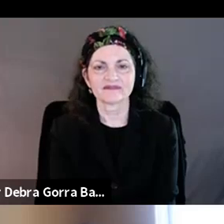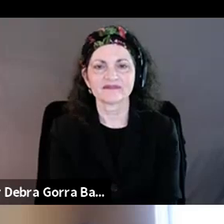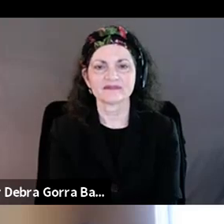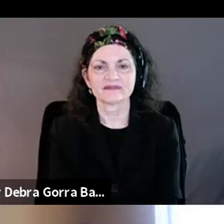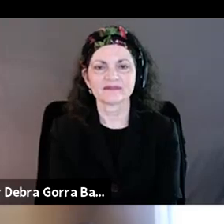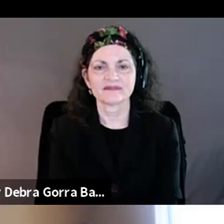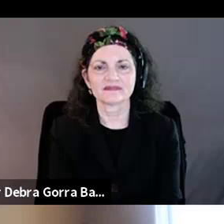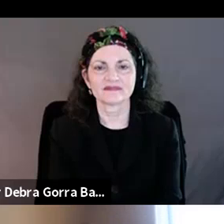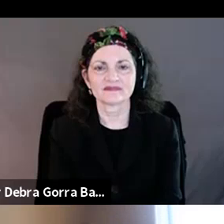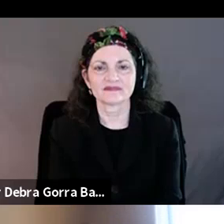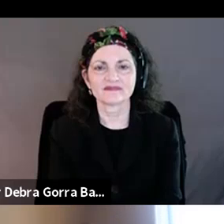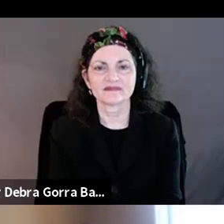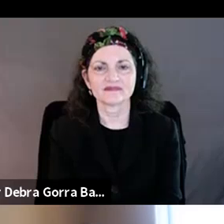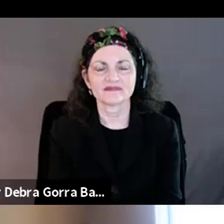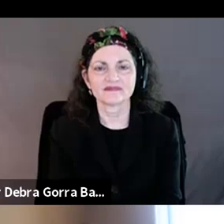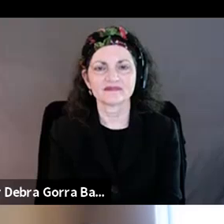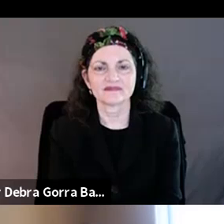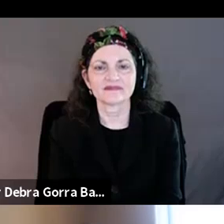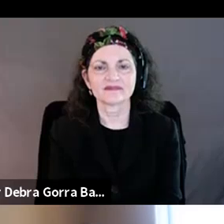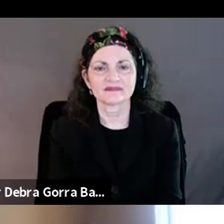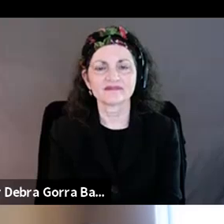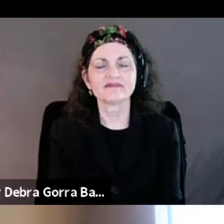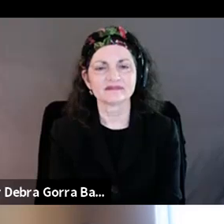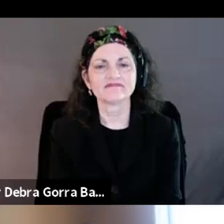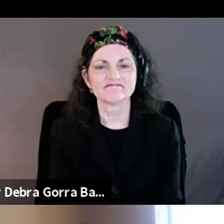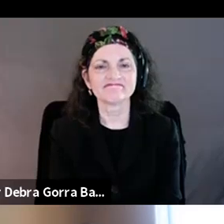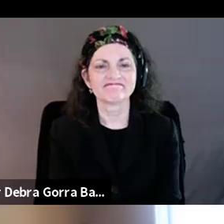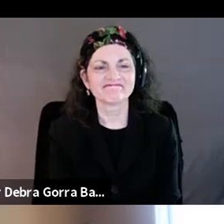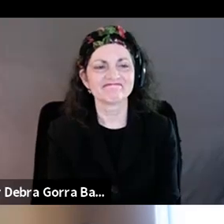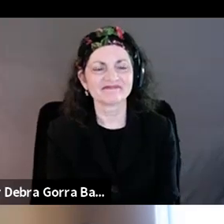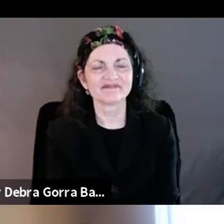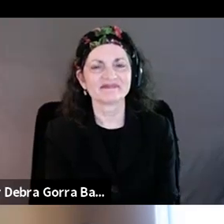But, you know, we could do so much more, we can contribute for the greater change.